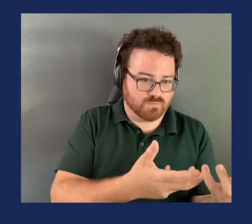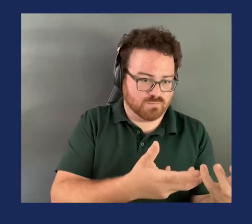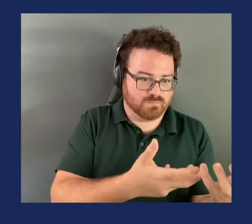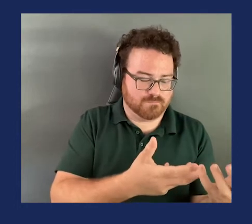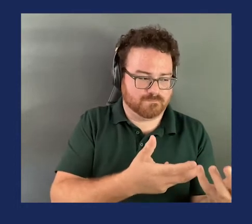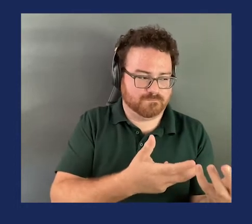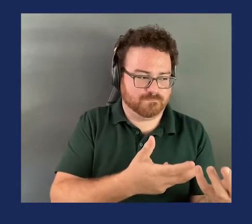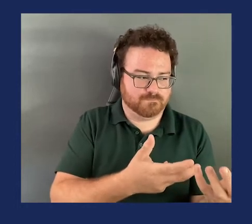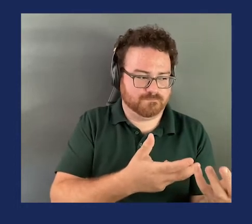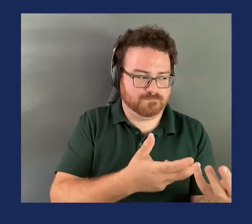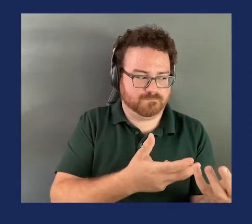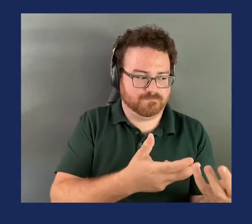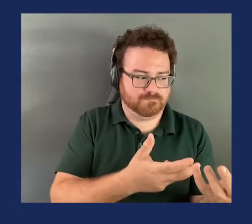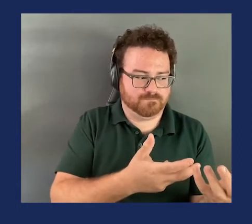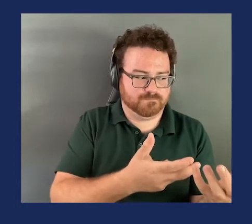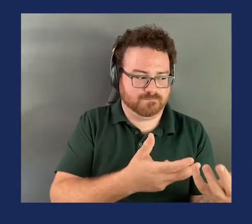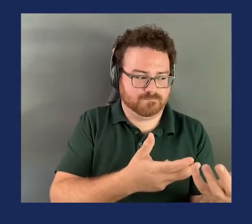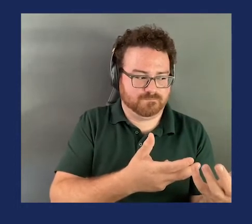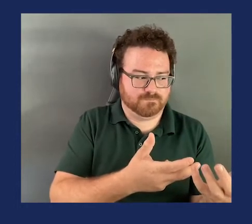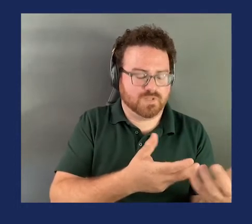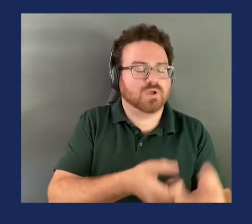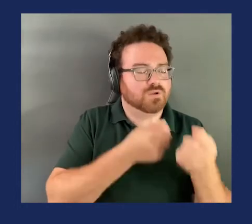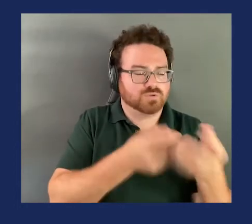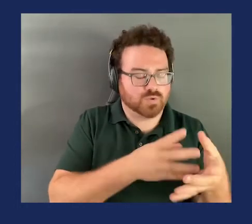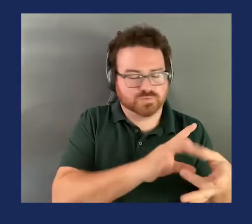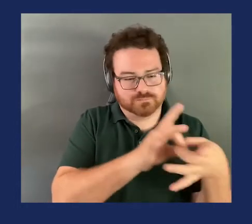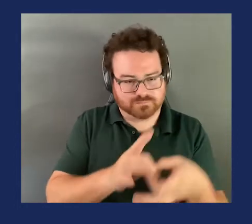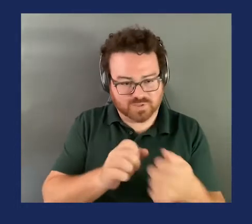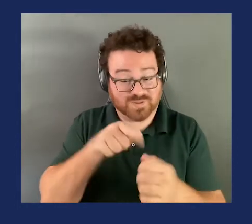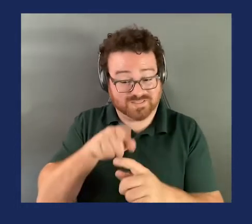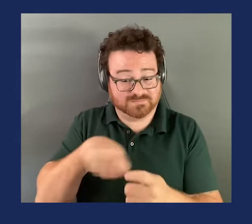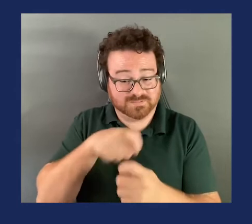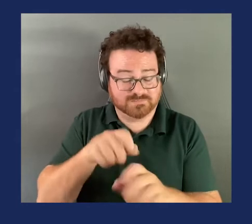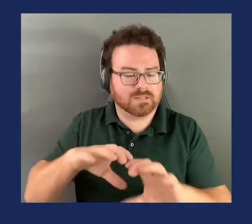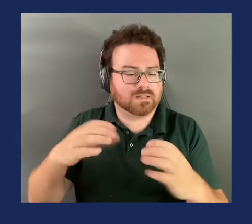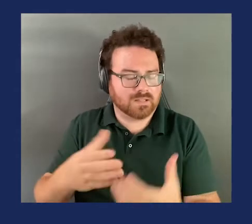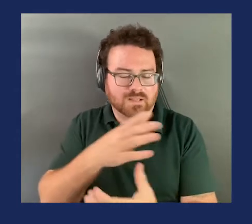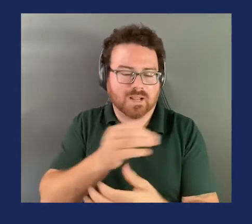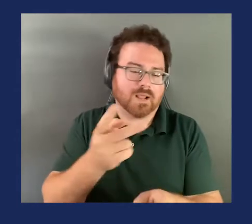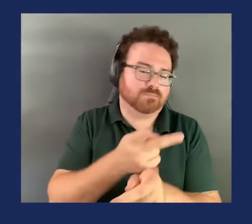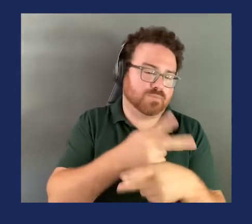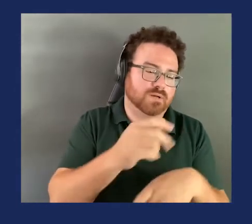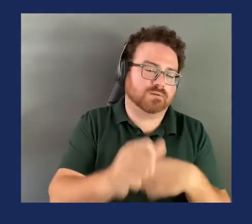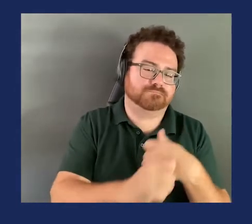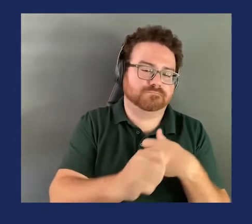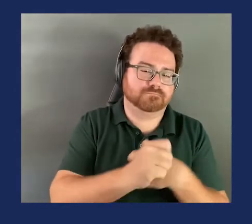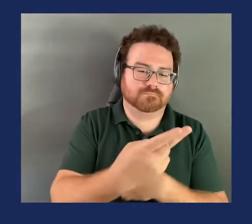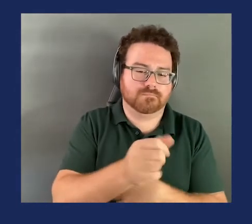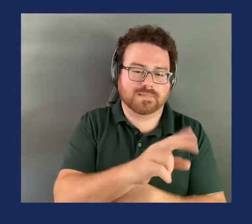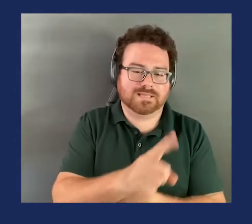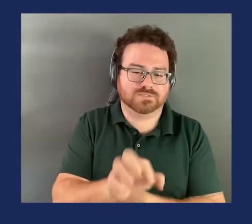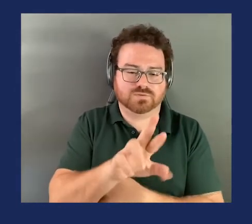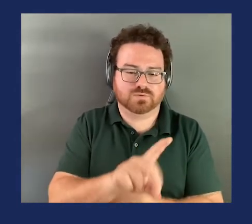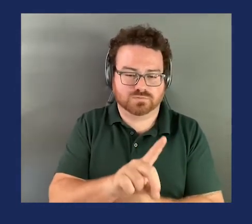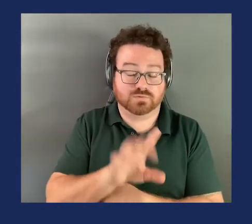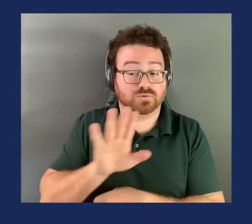this particular class and a product hazard, if you will. So the opposite view maybe of yours,